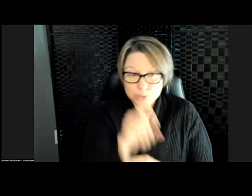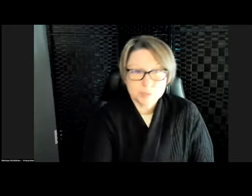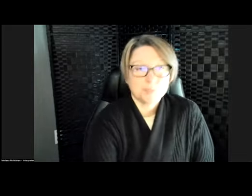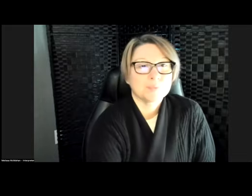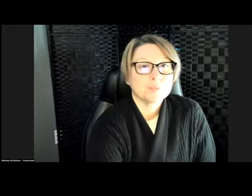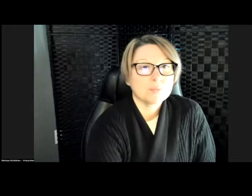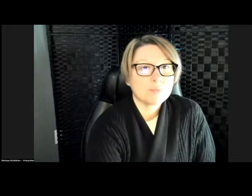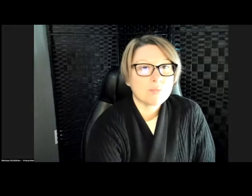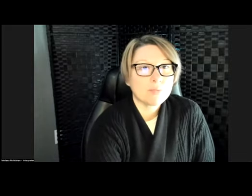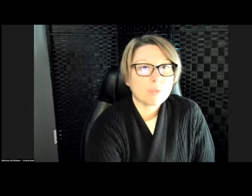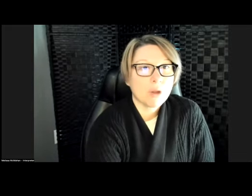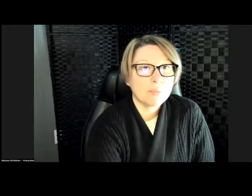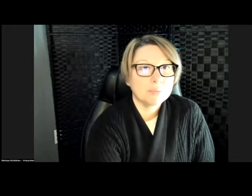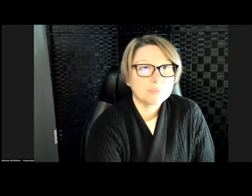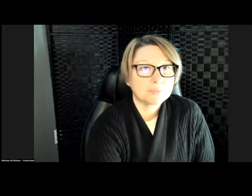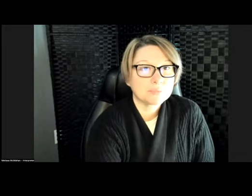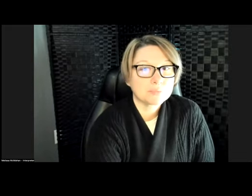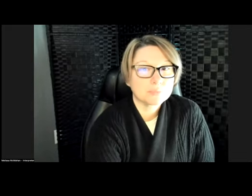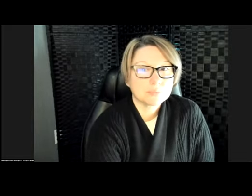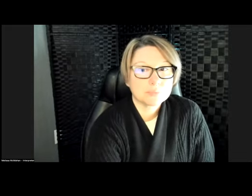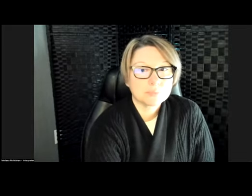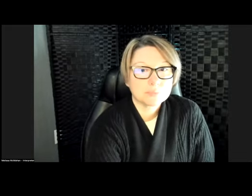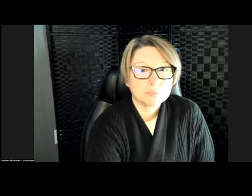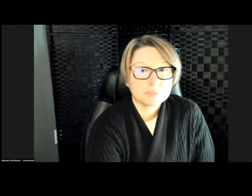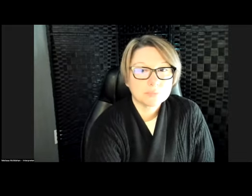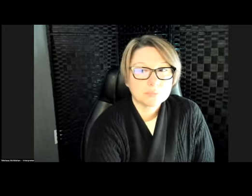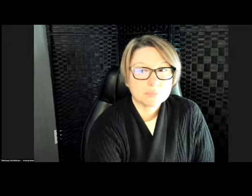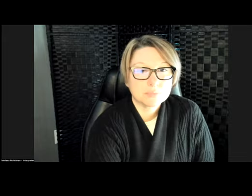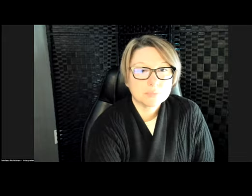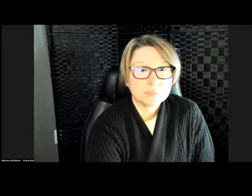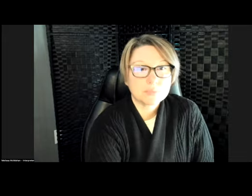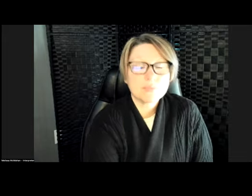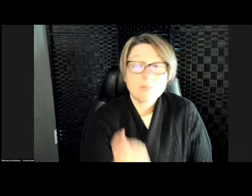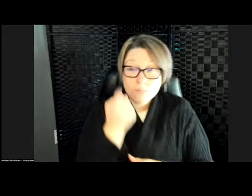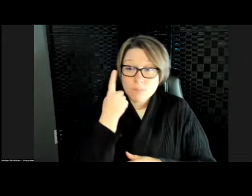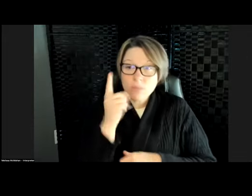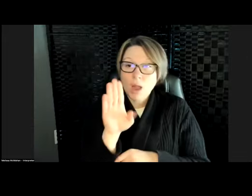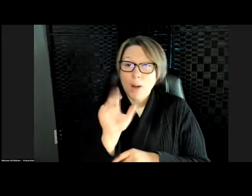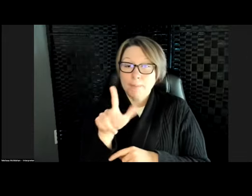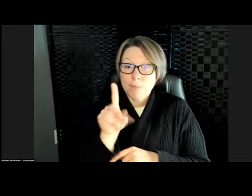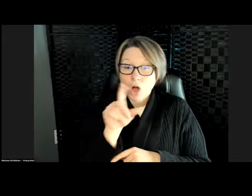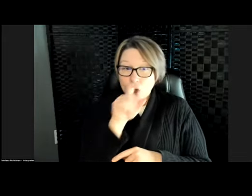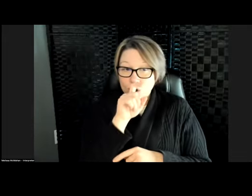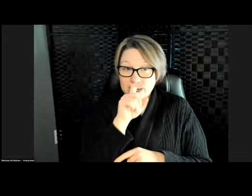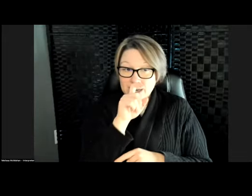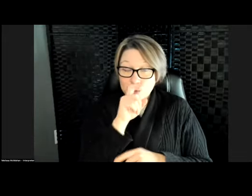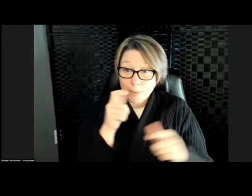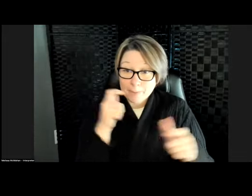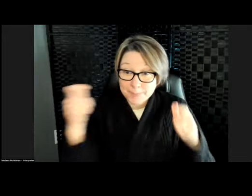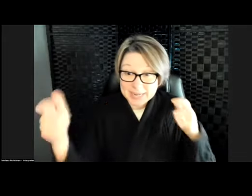Bald eagles are a very large bird. They are amazing